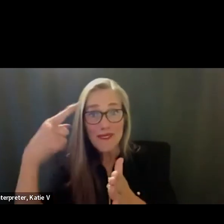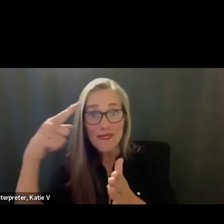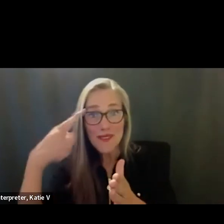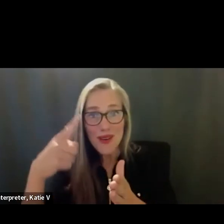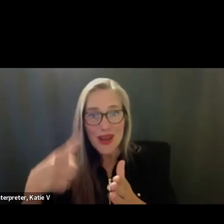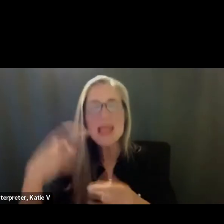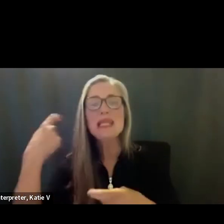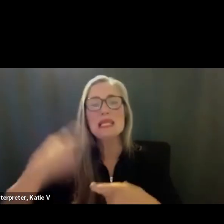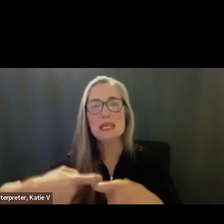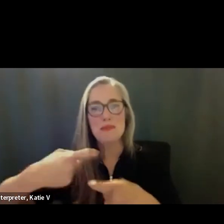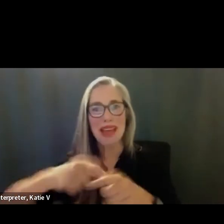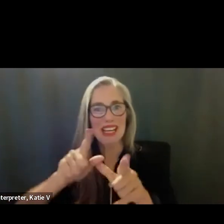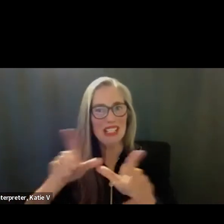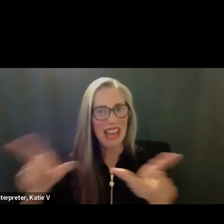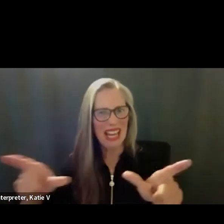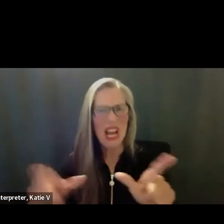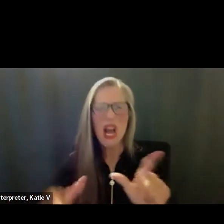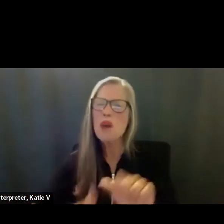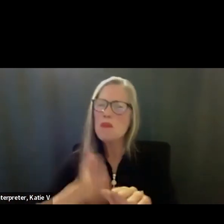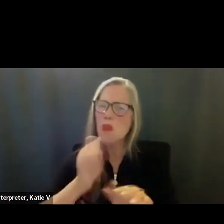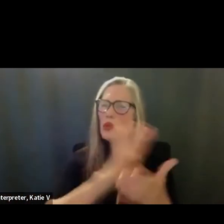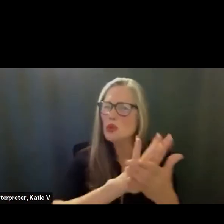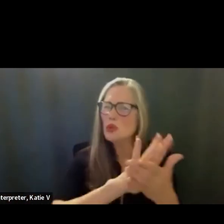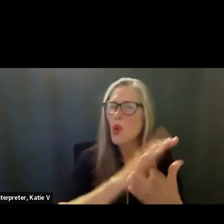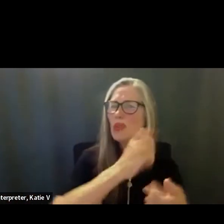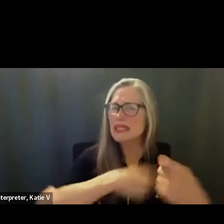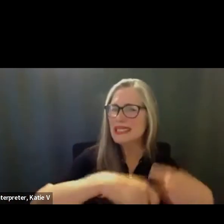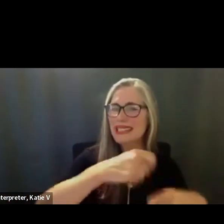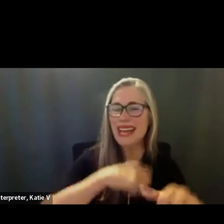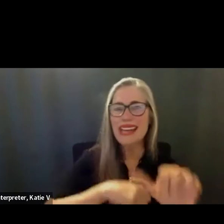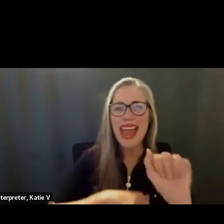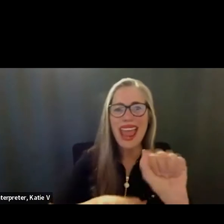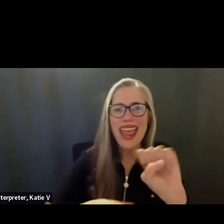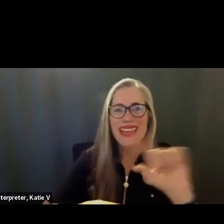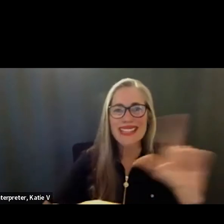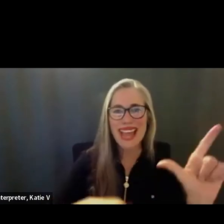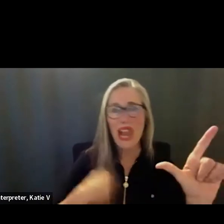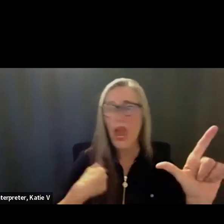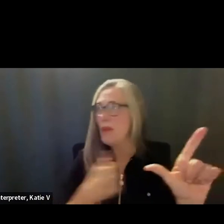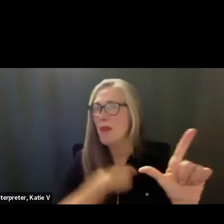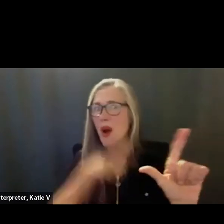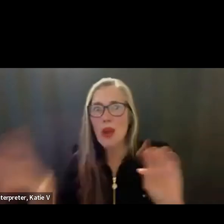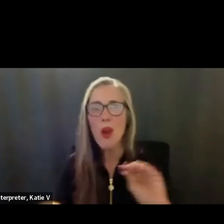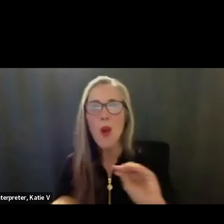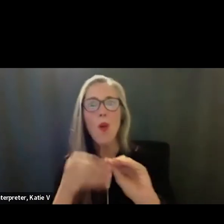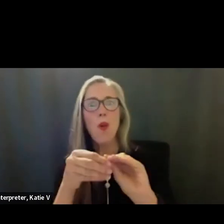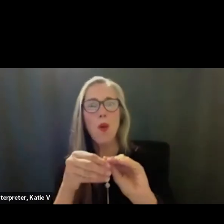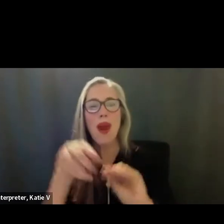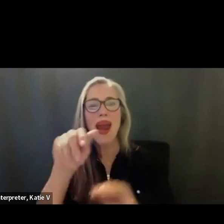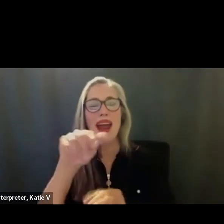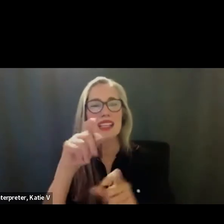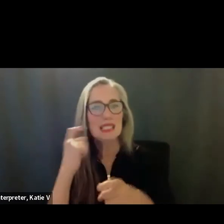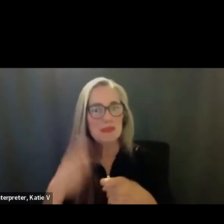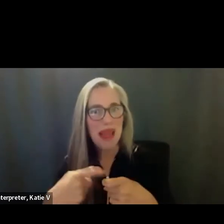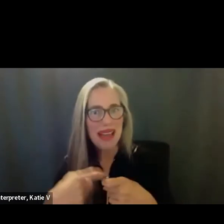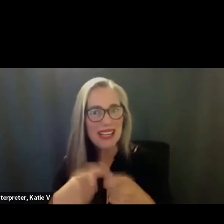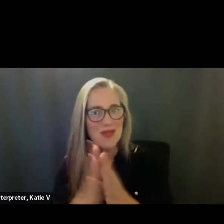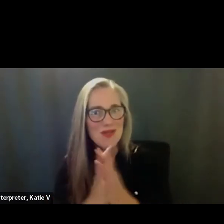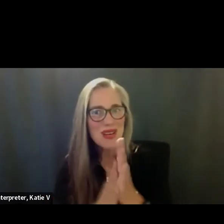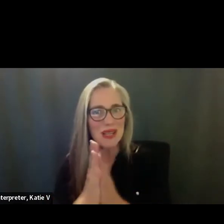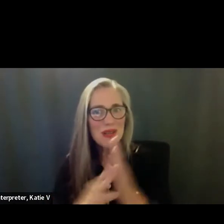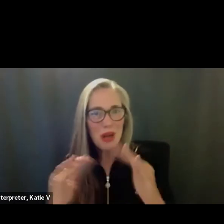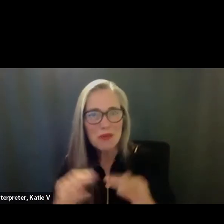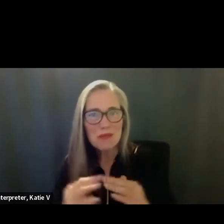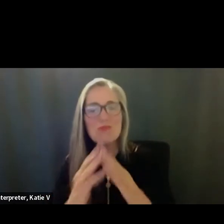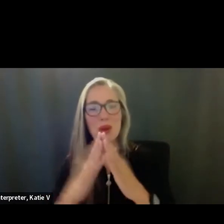for Spanish language. Most schools do ASL. So we're really excited to get this up and going for our students and for our community.